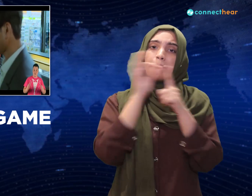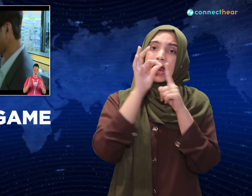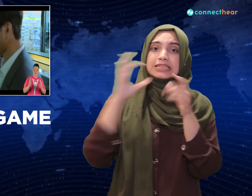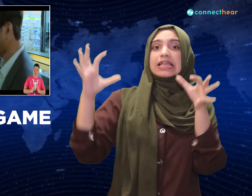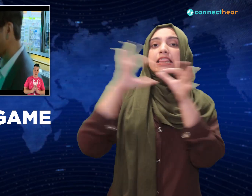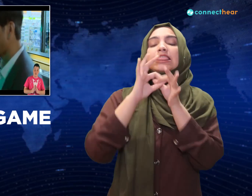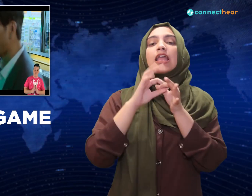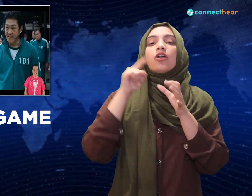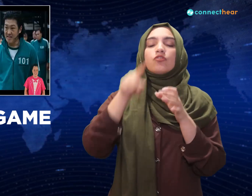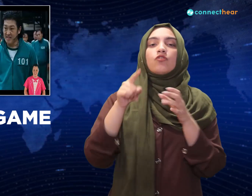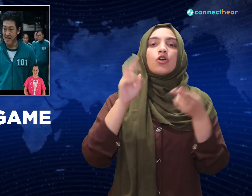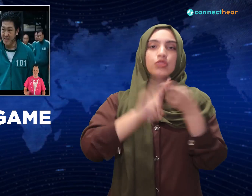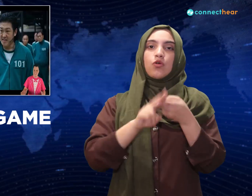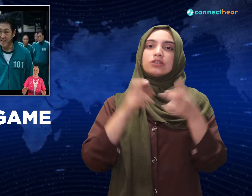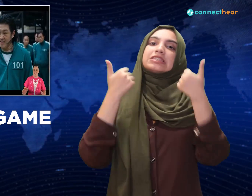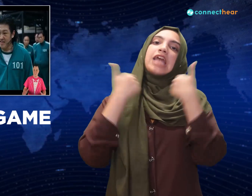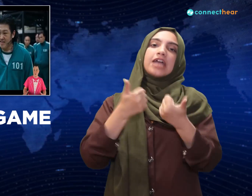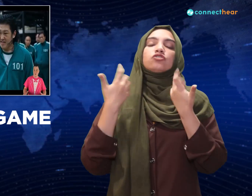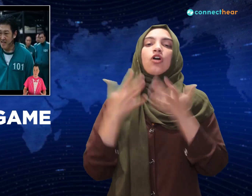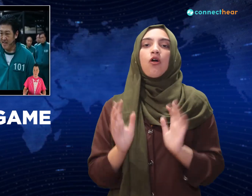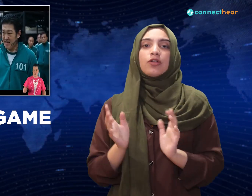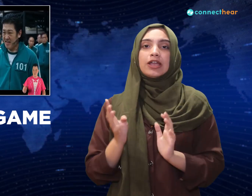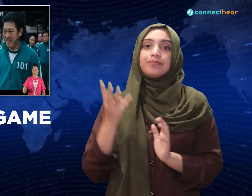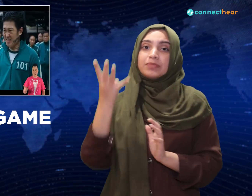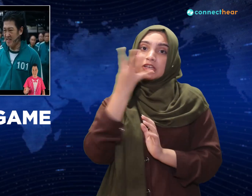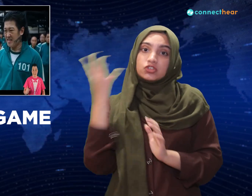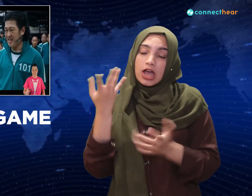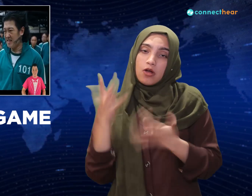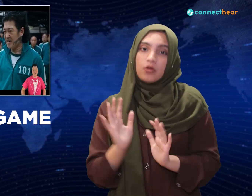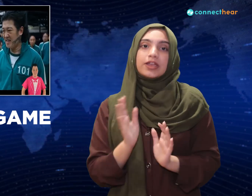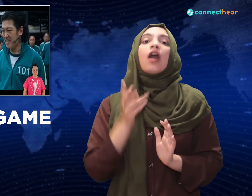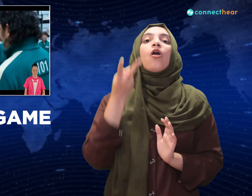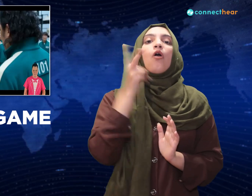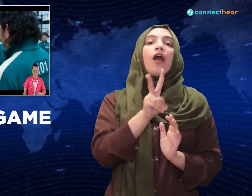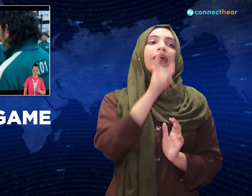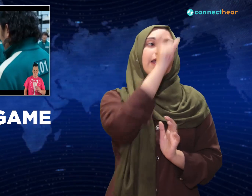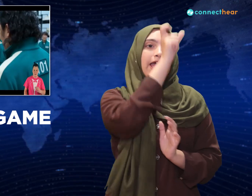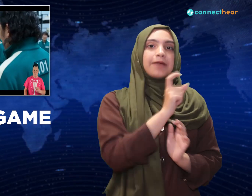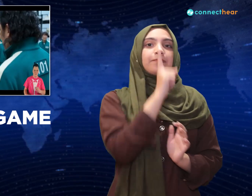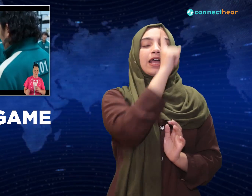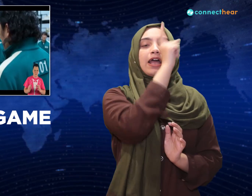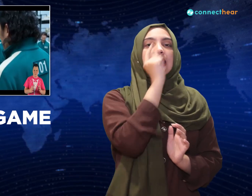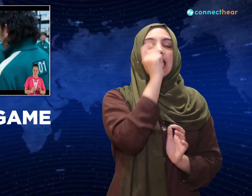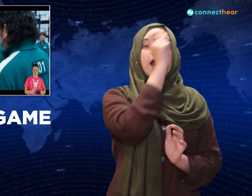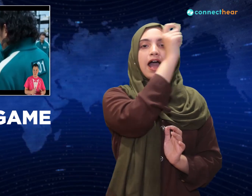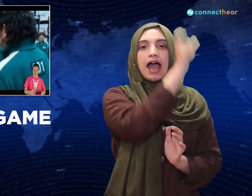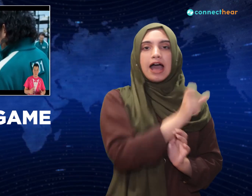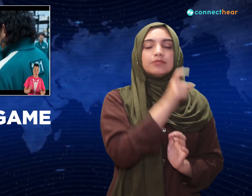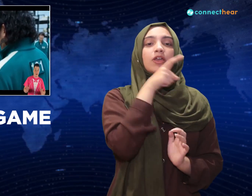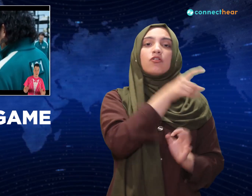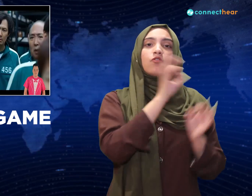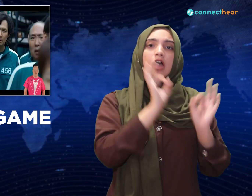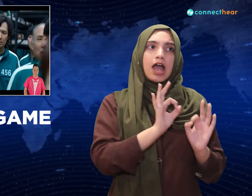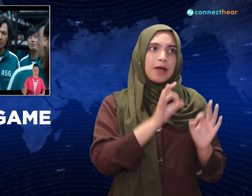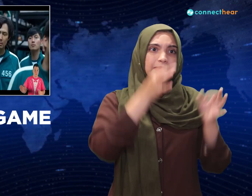friend for life. Then there's Daksu, the tough guy gangster, and he's got beef with this girl Sabok. But Kyeon